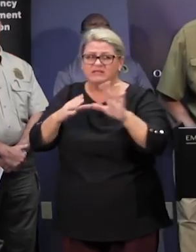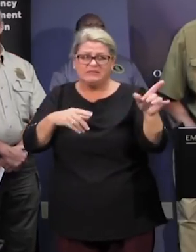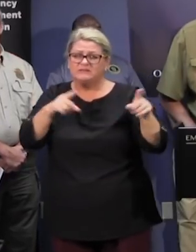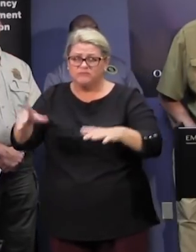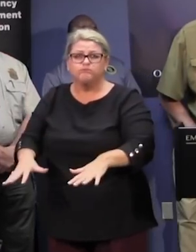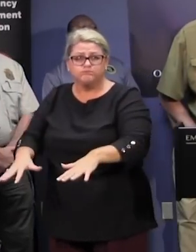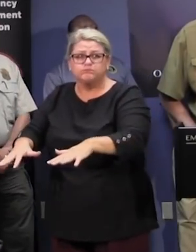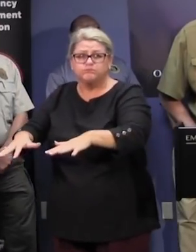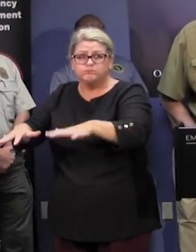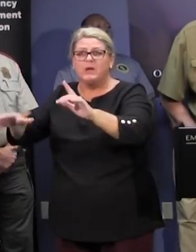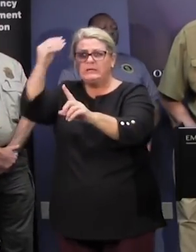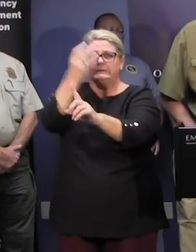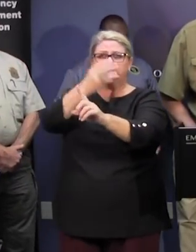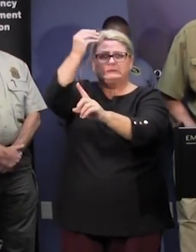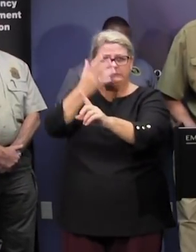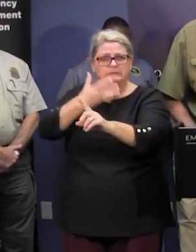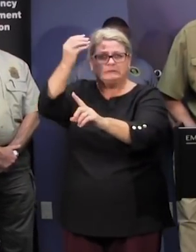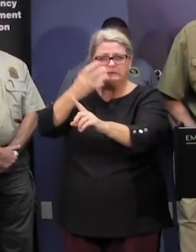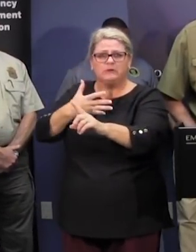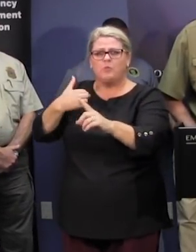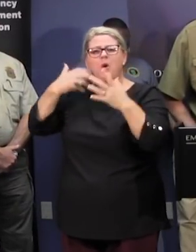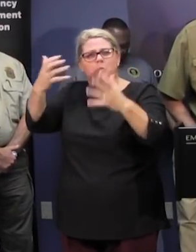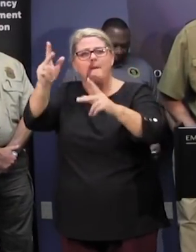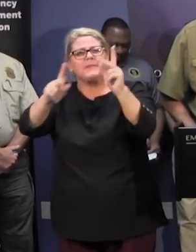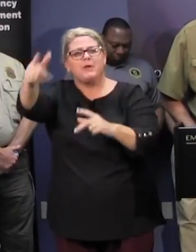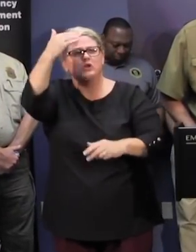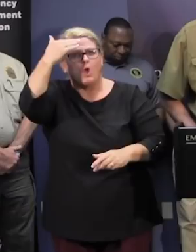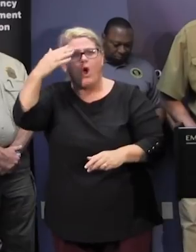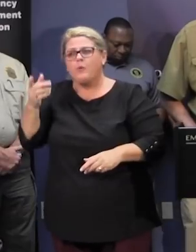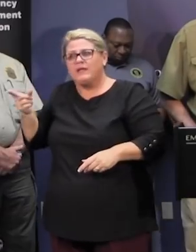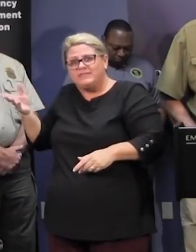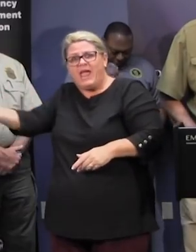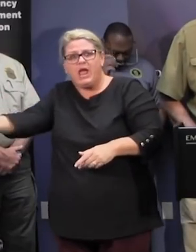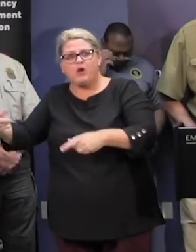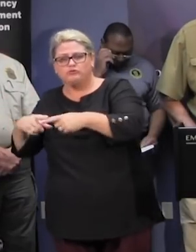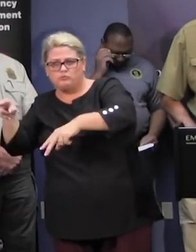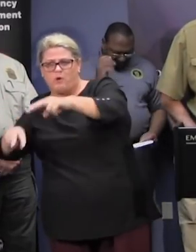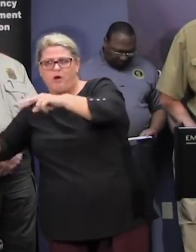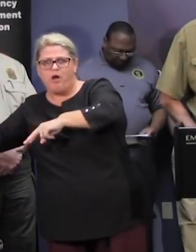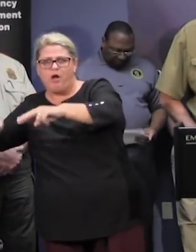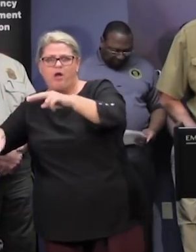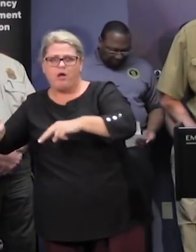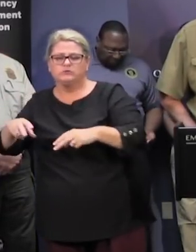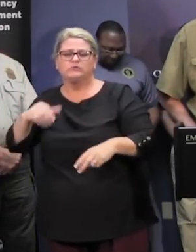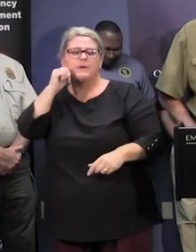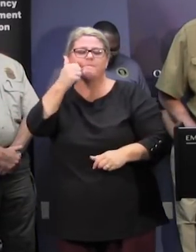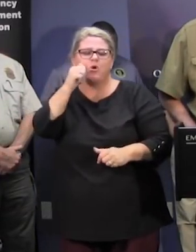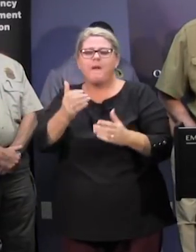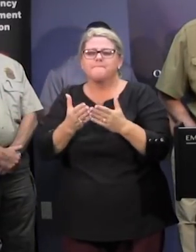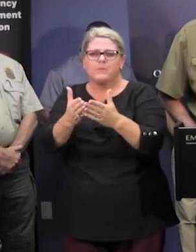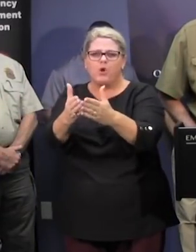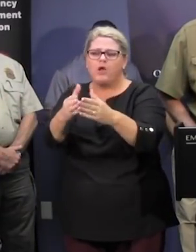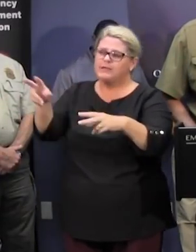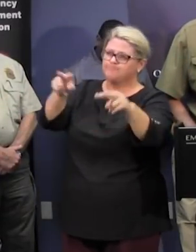the flood waters are coming let them see us to know that we're there we're going to be there tomorrow morning we will start boating patrols on those